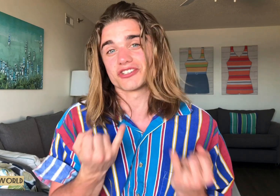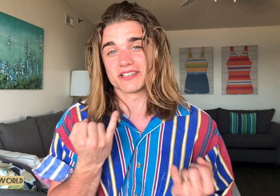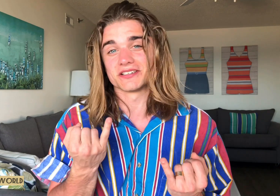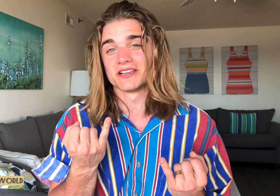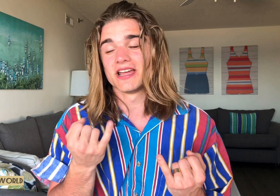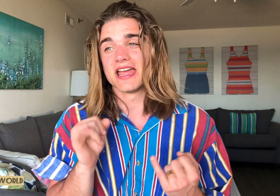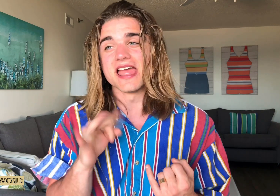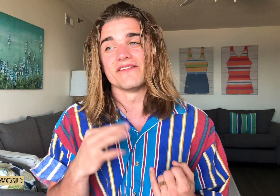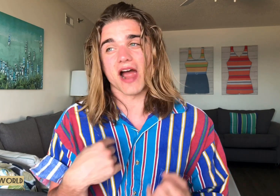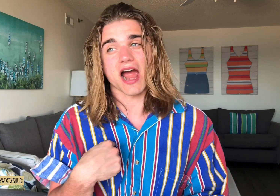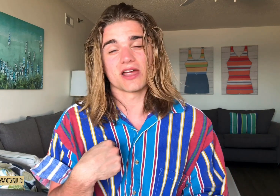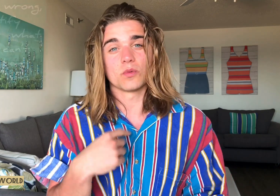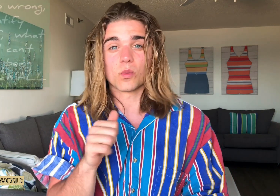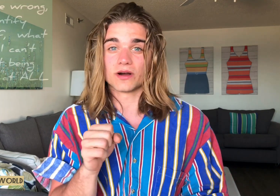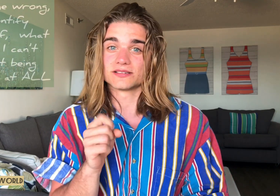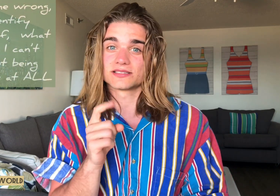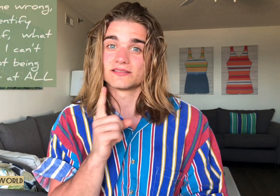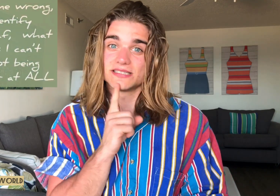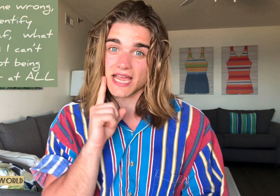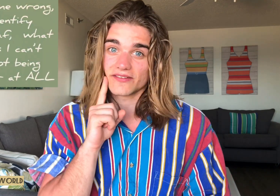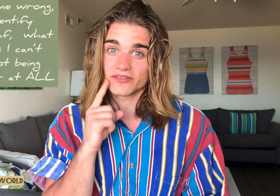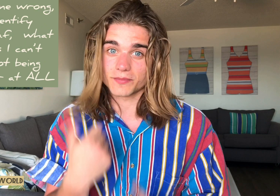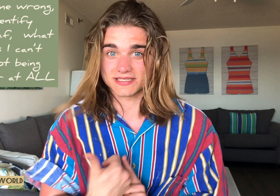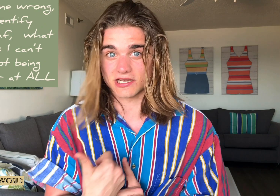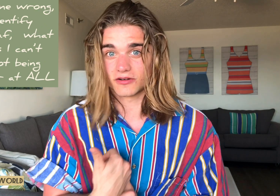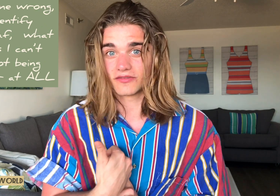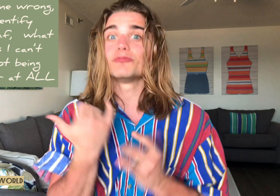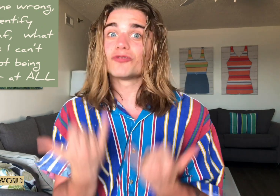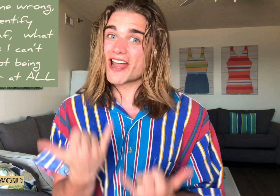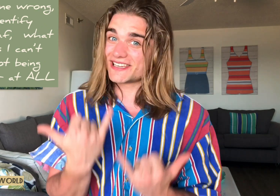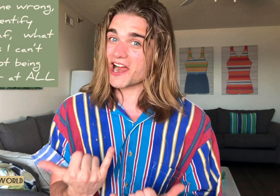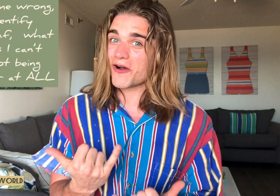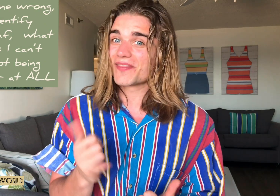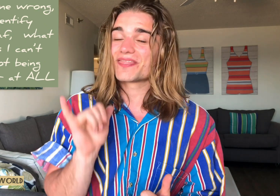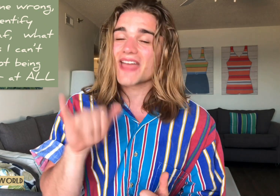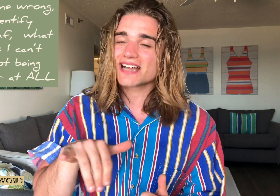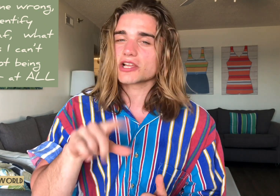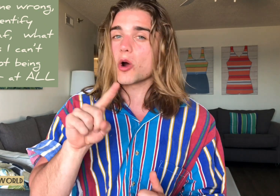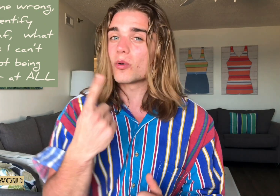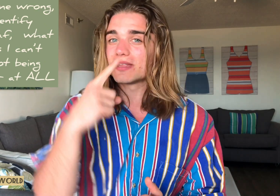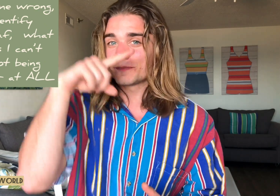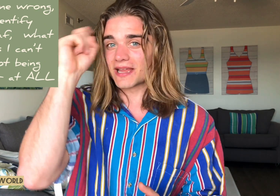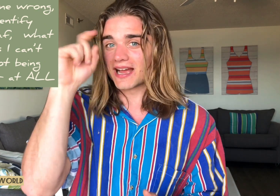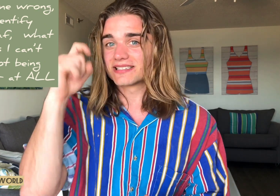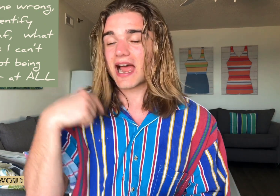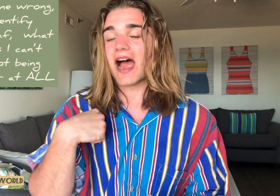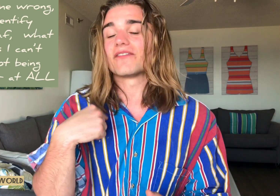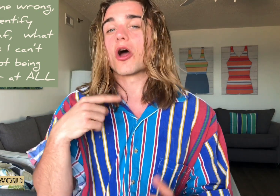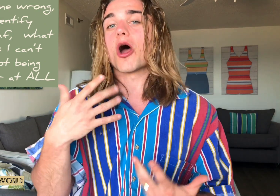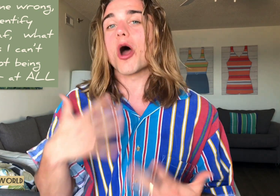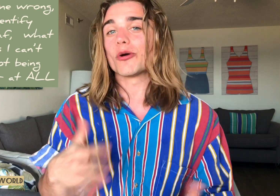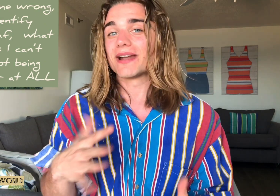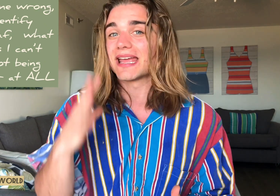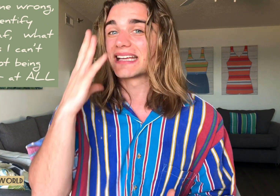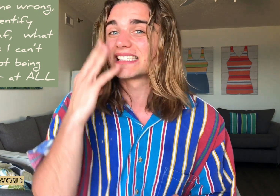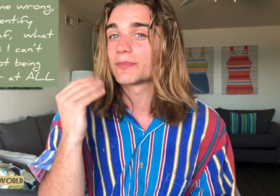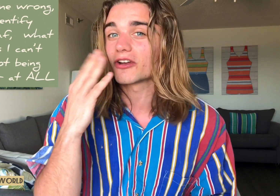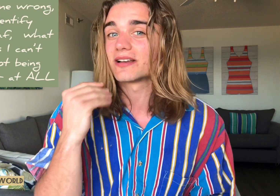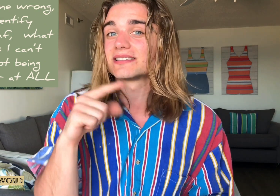if I was deaf myself right now. That's only because I've already experienced the